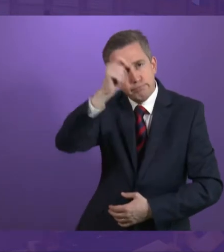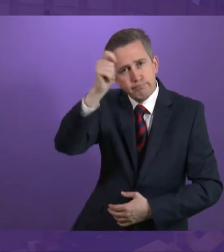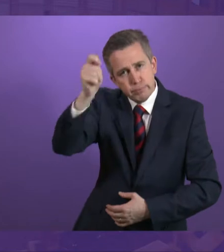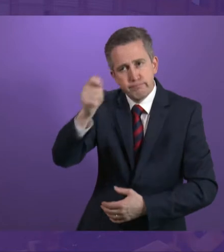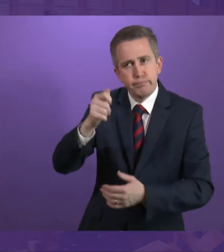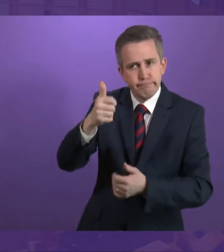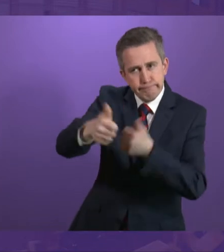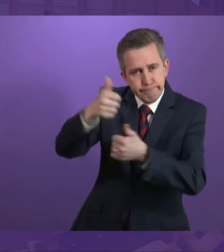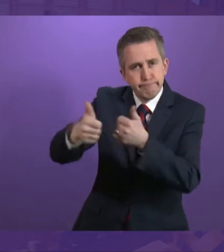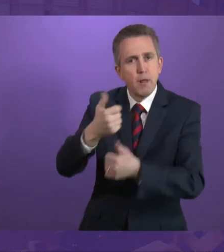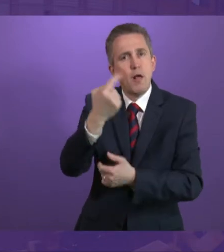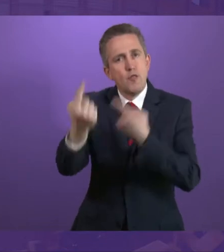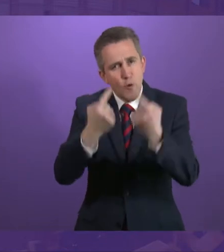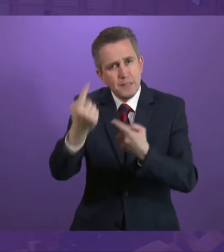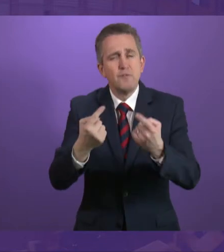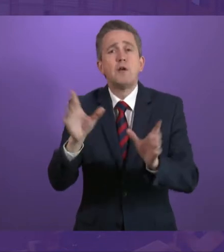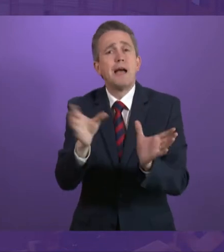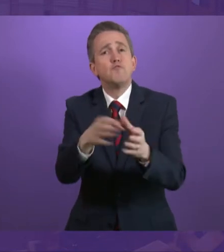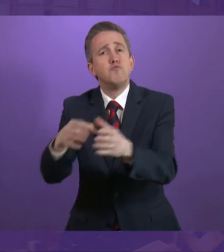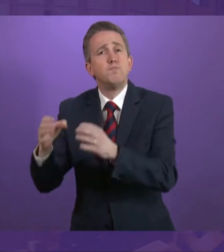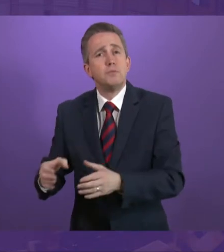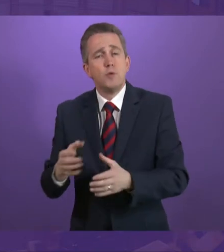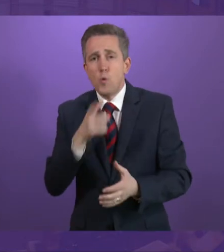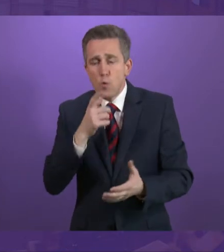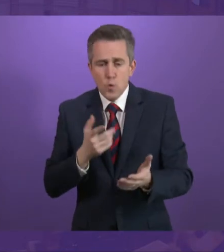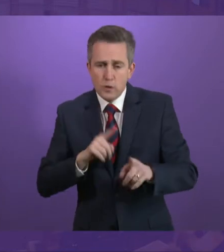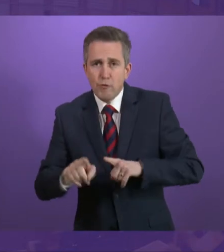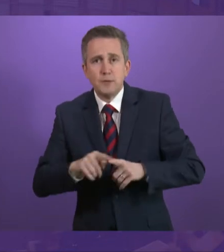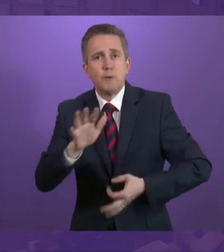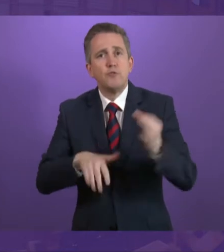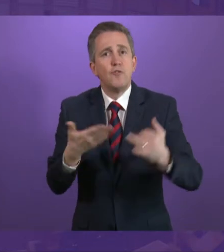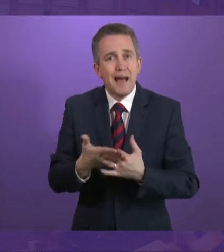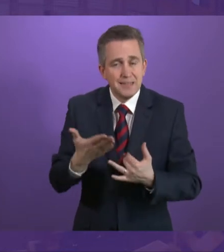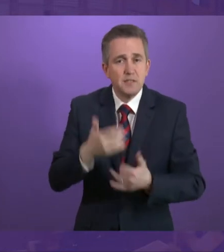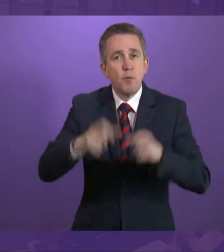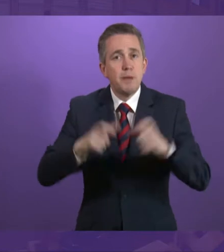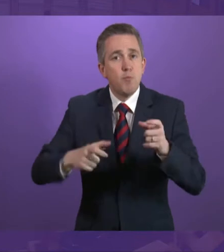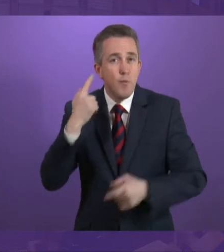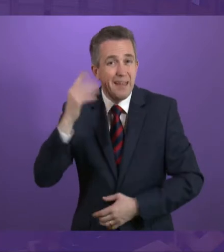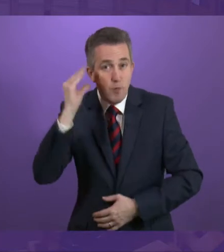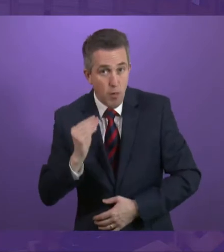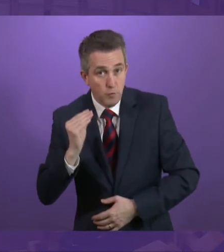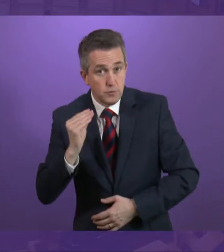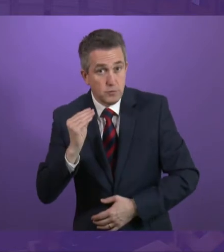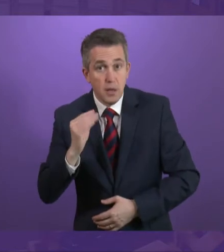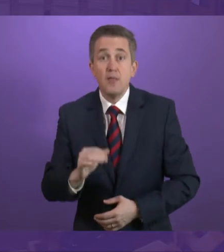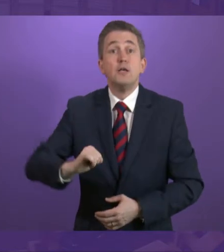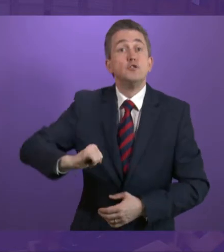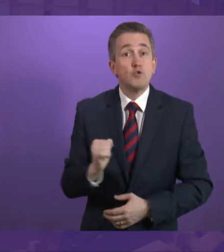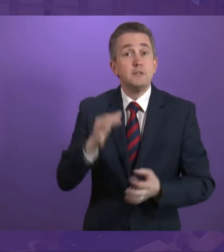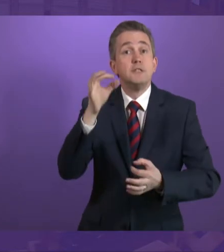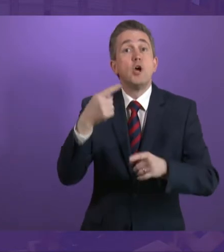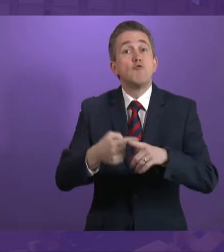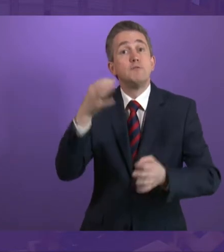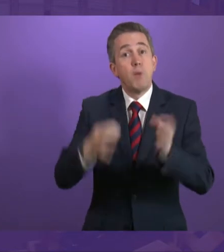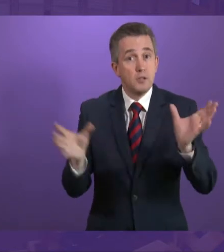individuals and groups as they move forward with hearing loss. And I'd also like to pay tribute to the cross-party group in this Parliament for